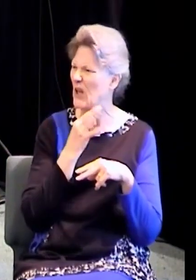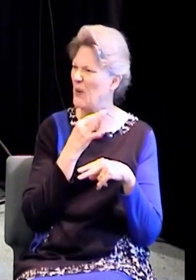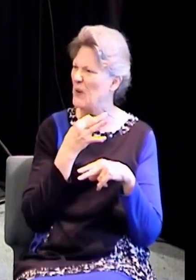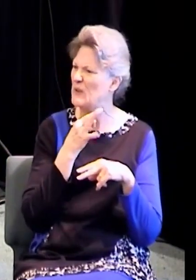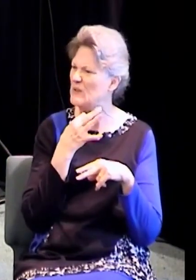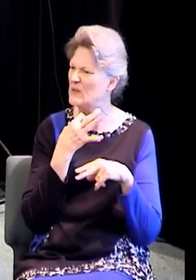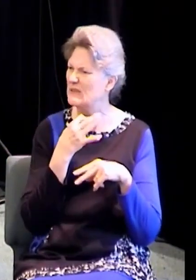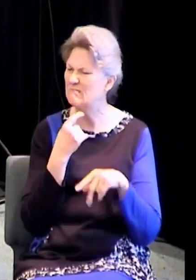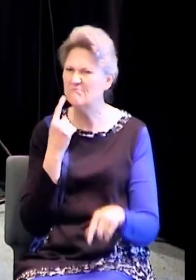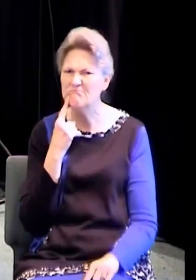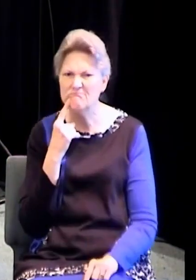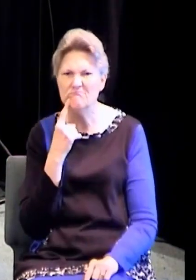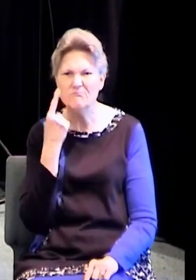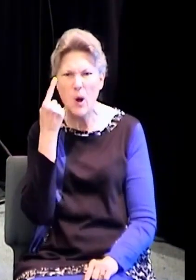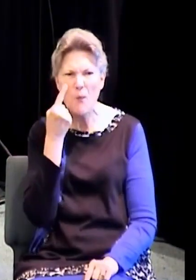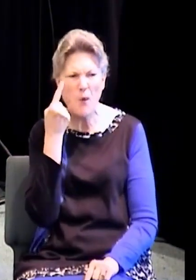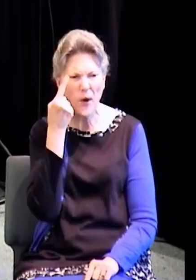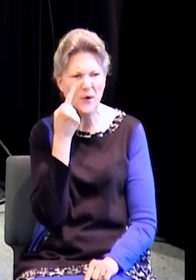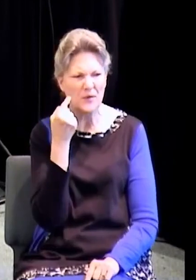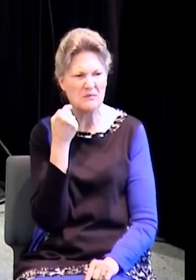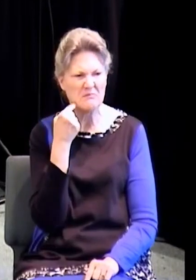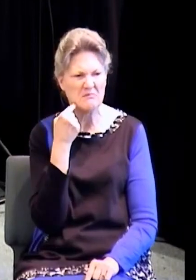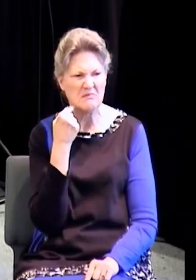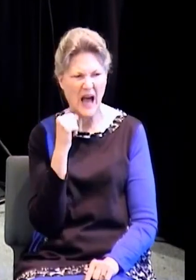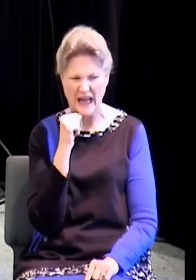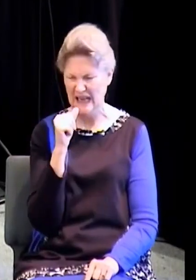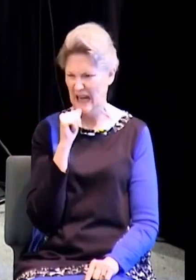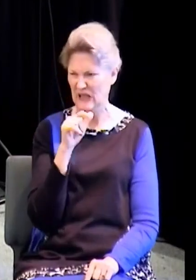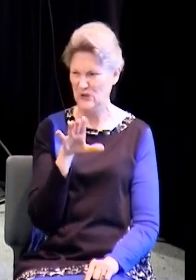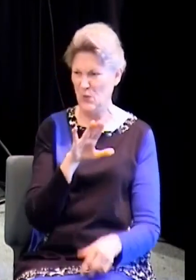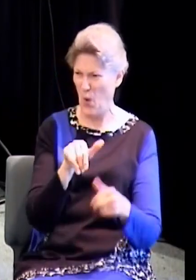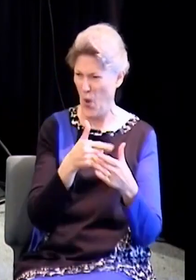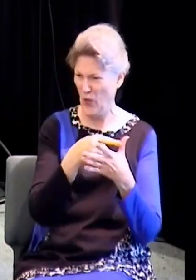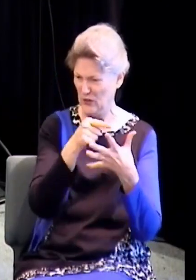you know, I didn't do all those things that he read on that list.